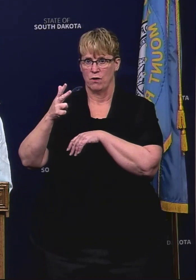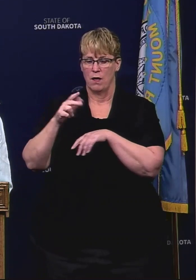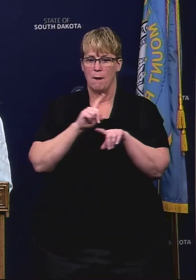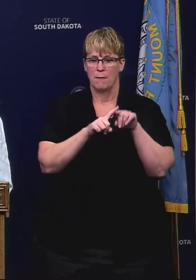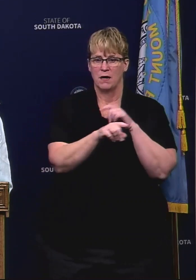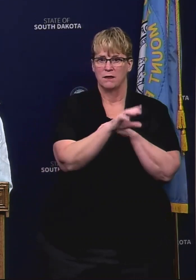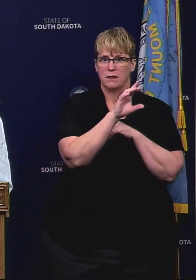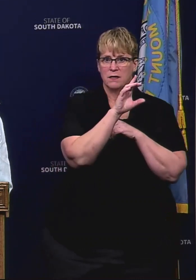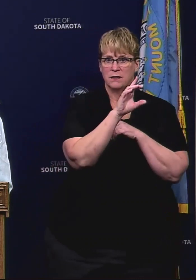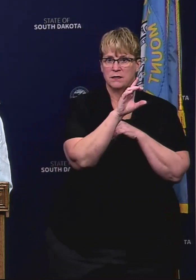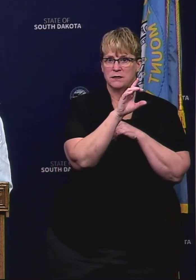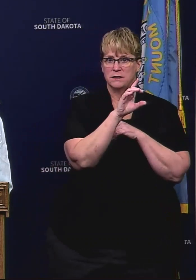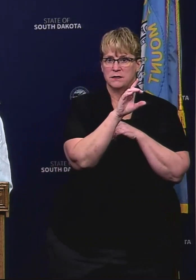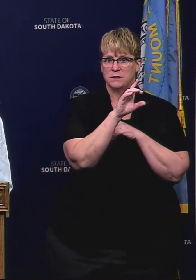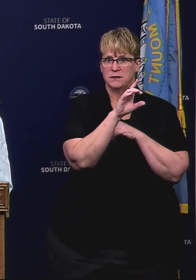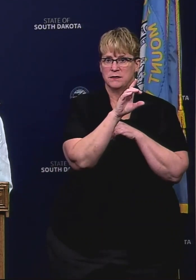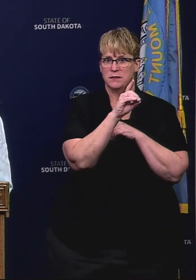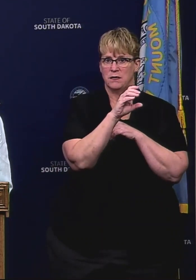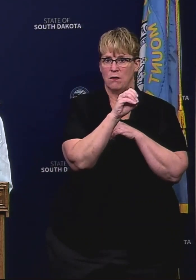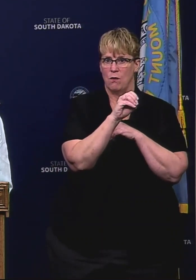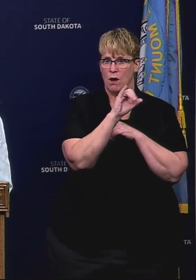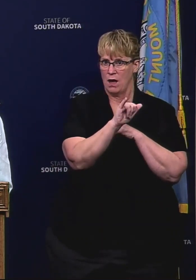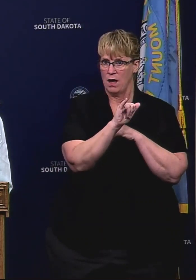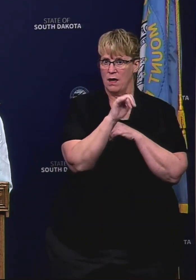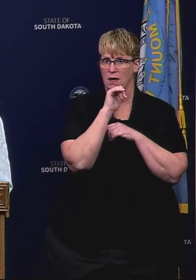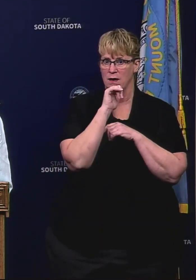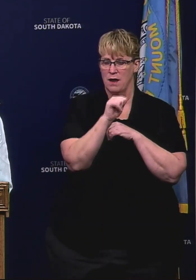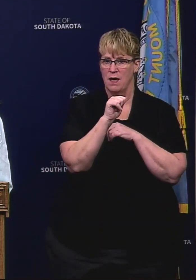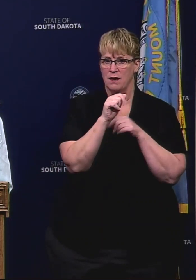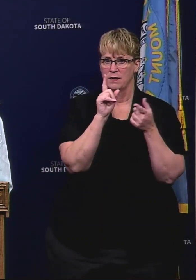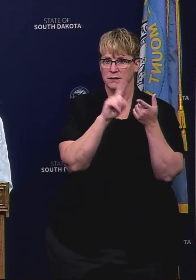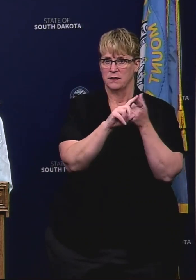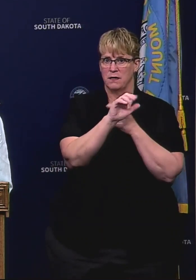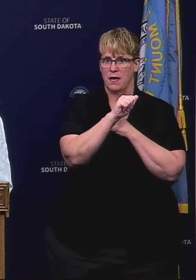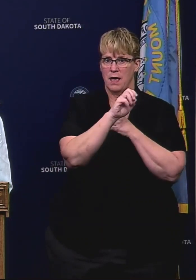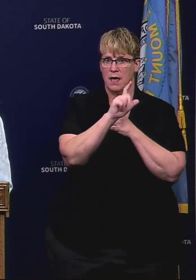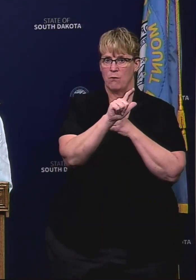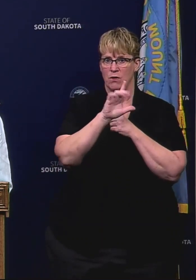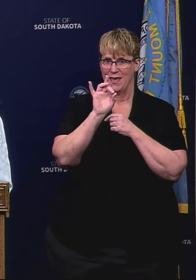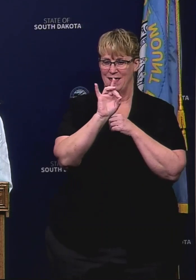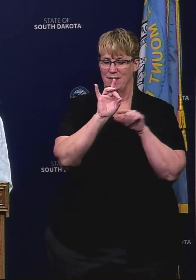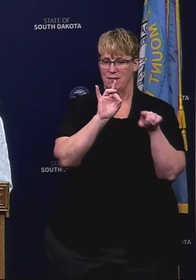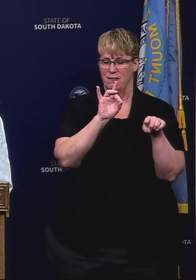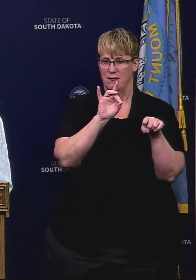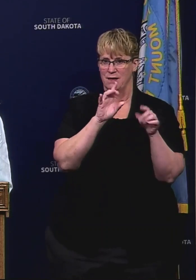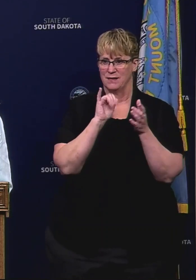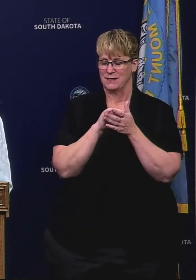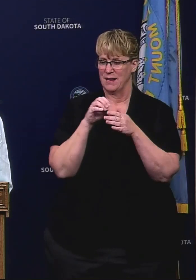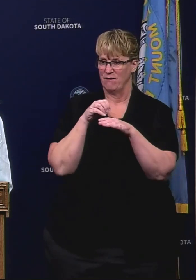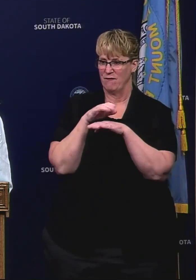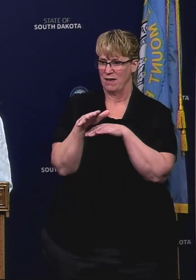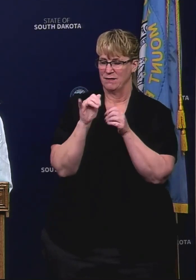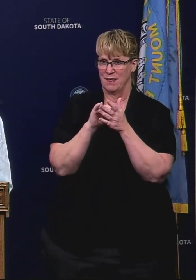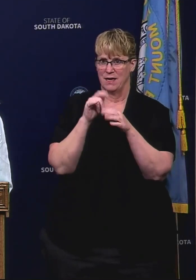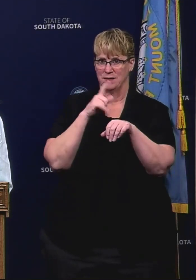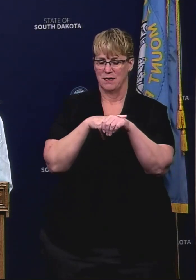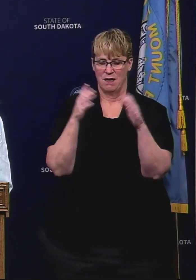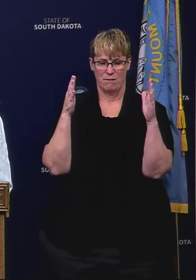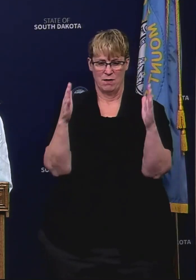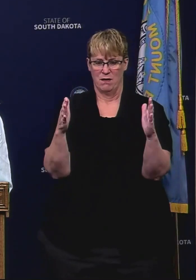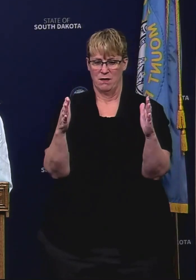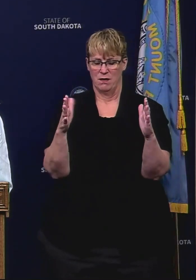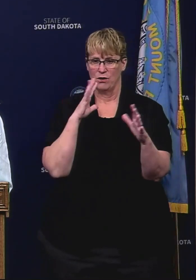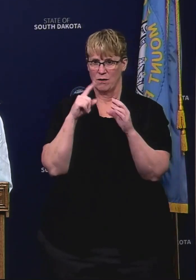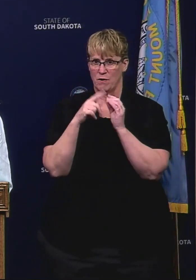DOI wasn't put out until April 8th. Does that affect does that timeline affect the